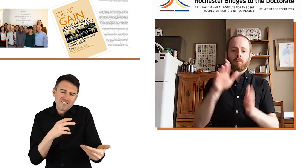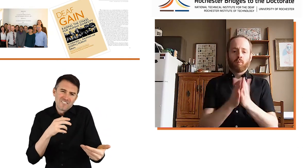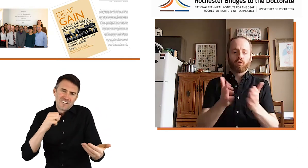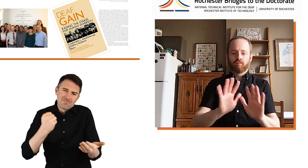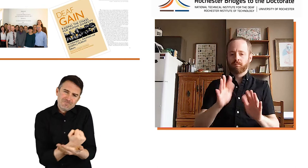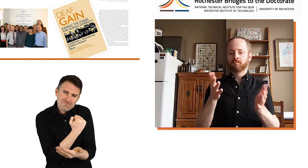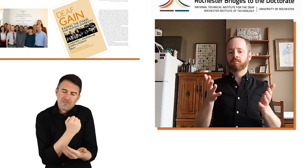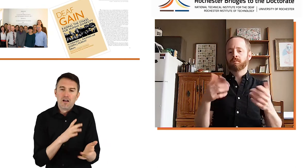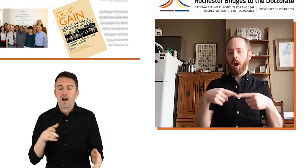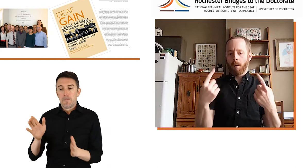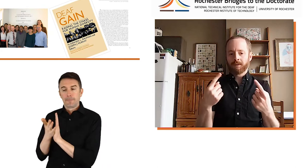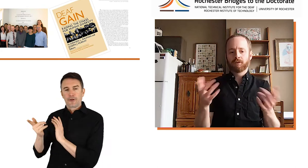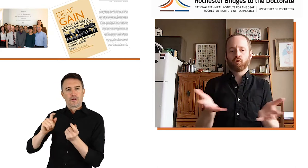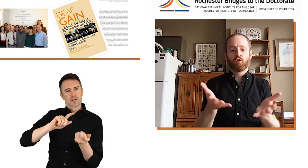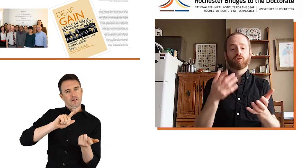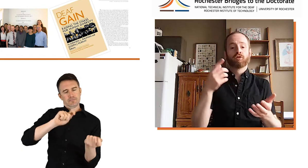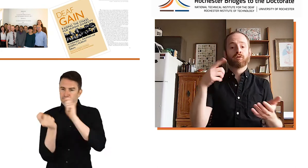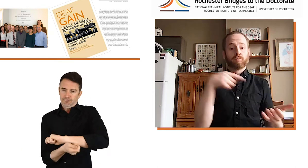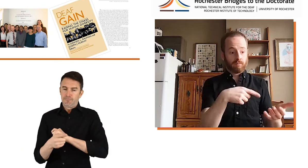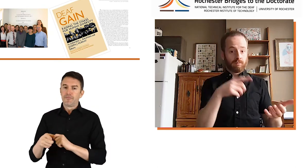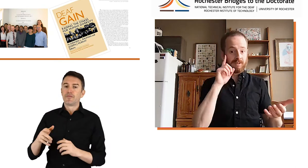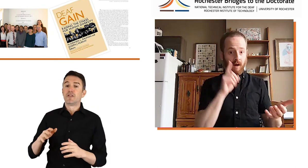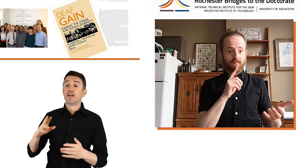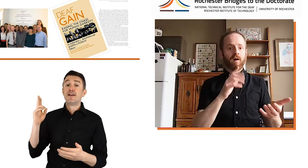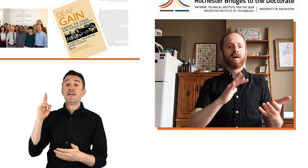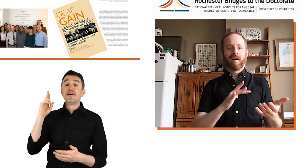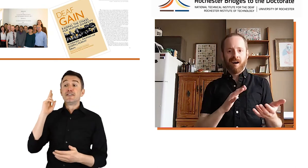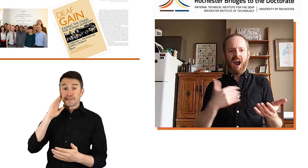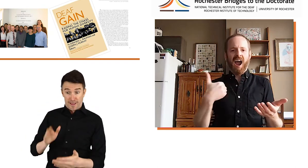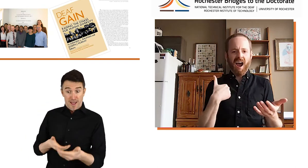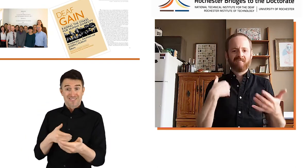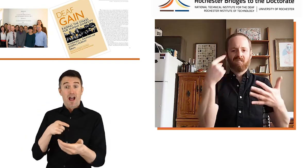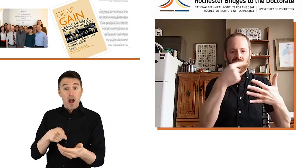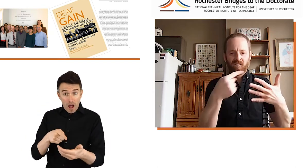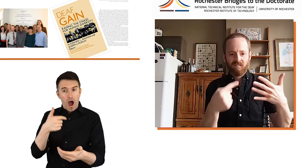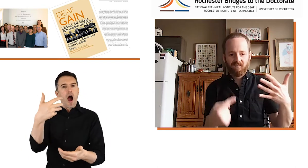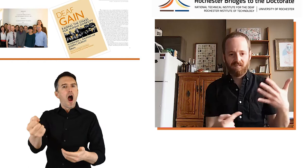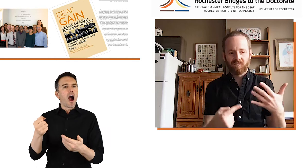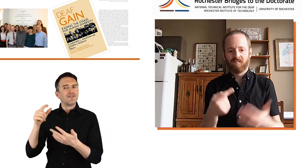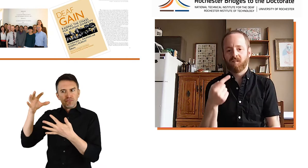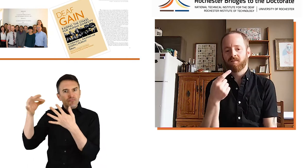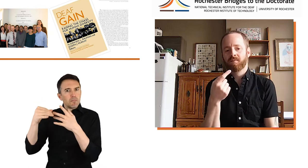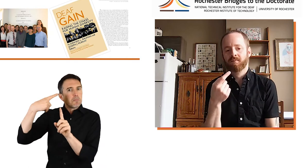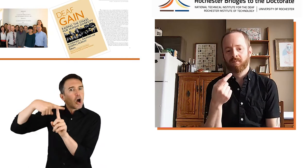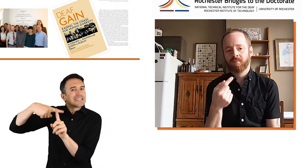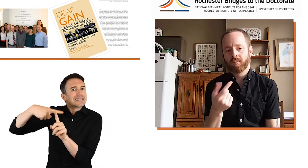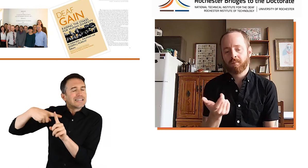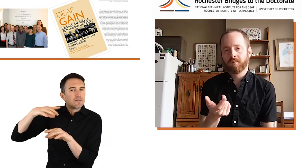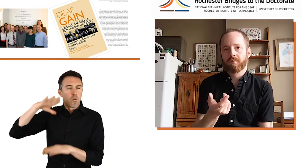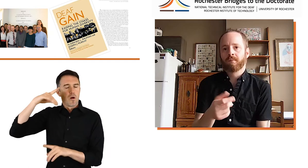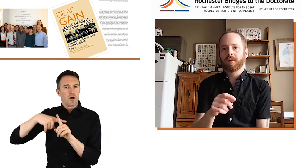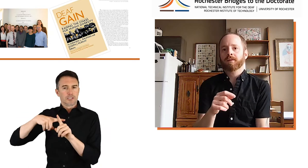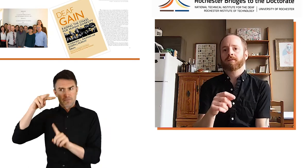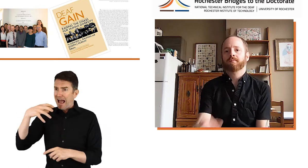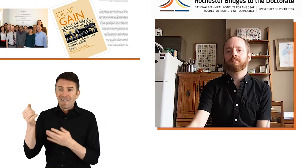we're sorry, but your child has a hearing loss. And in this book we recommend a different approach. We recommend that doctors tell the parents that they have a